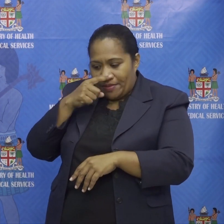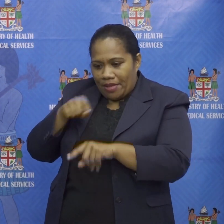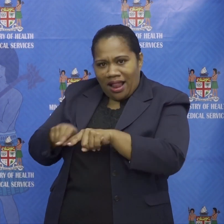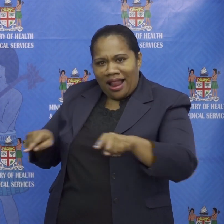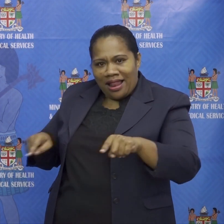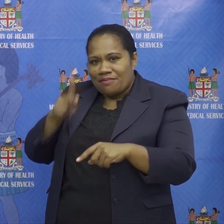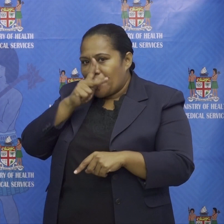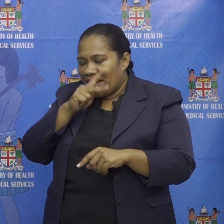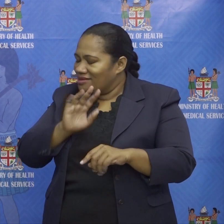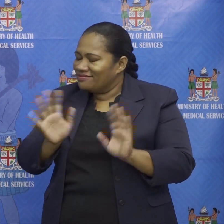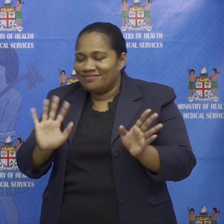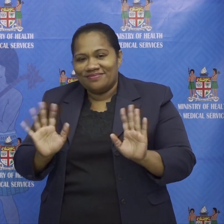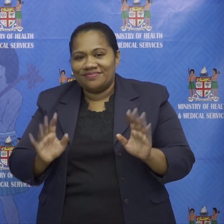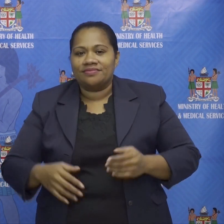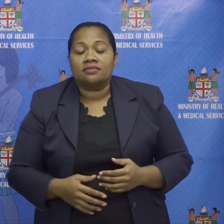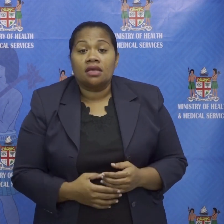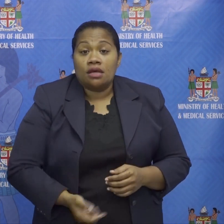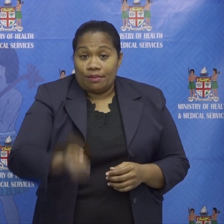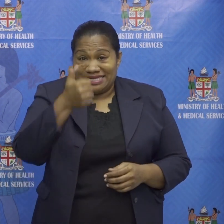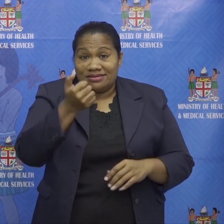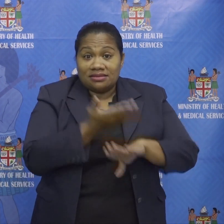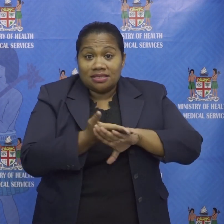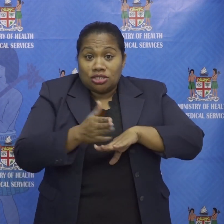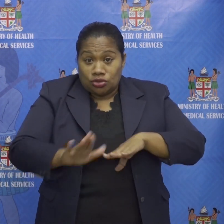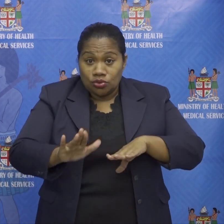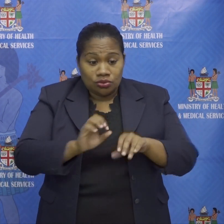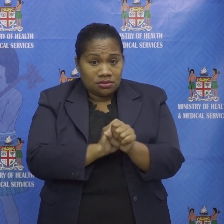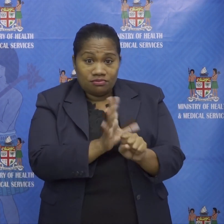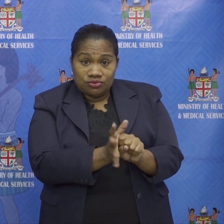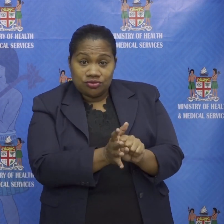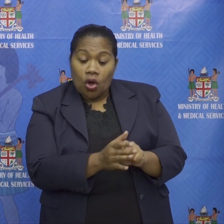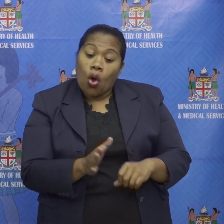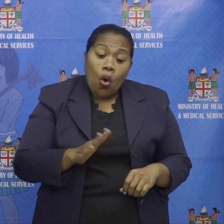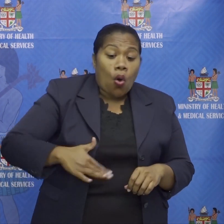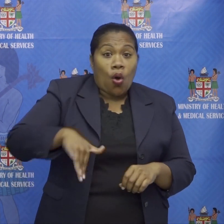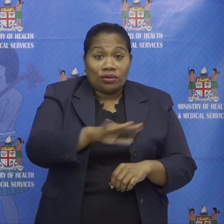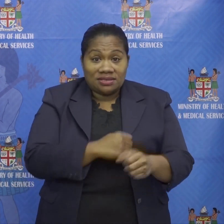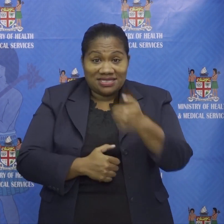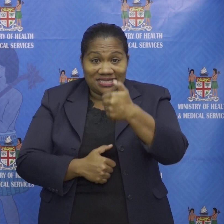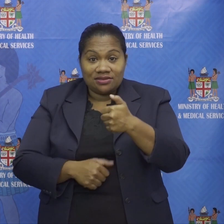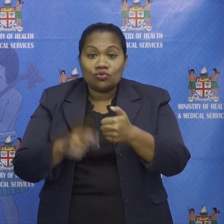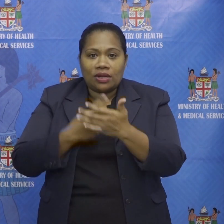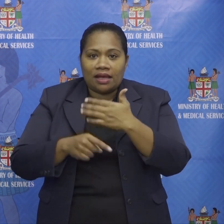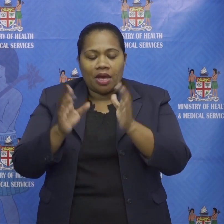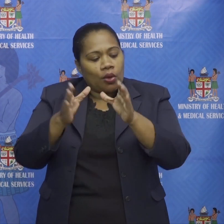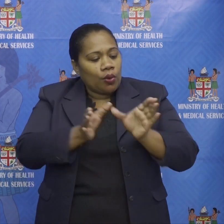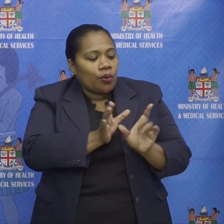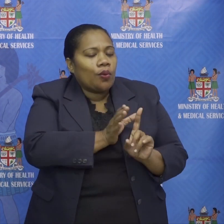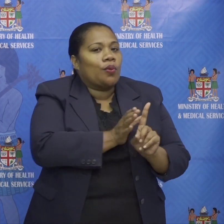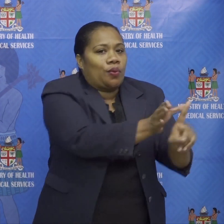our six new COVID-19 cases all of whom are safely confined within quarantine or isolation units